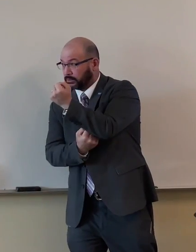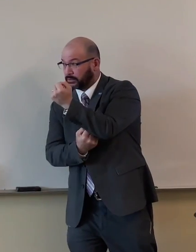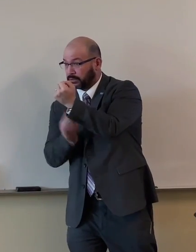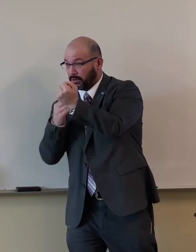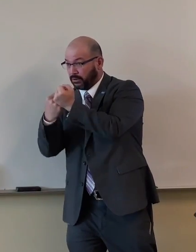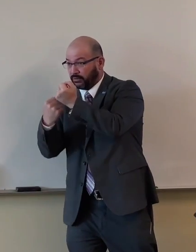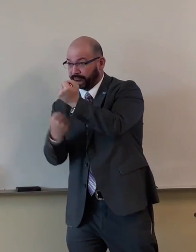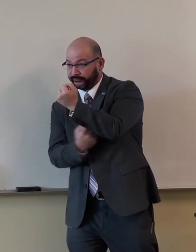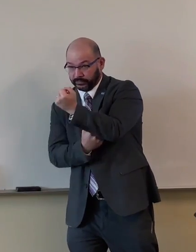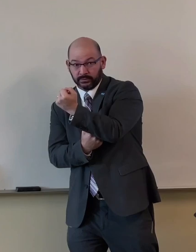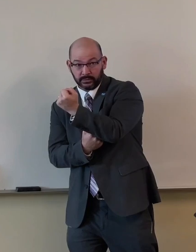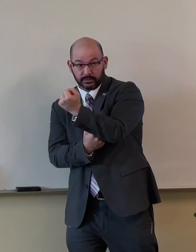our foundation